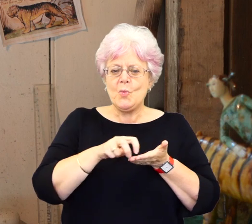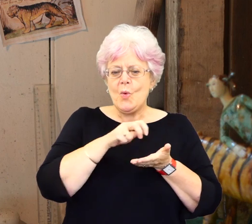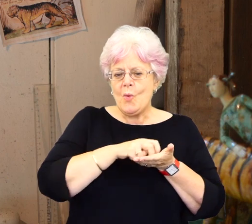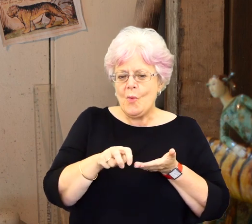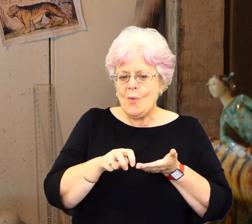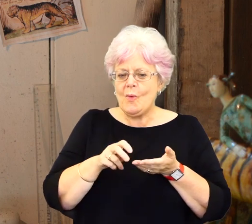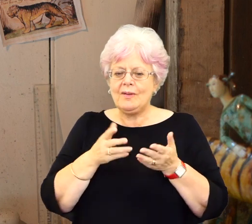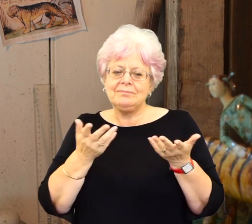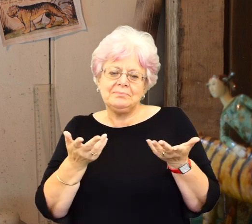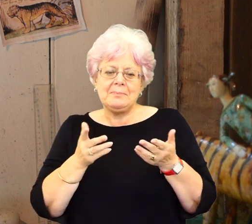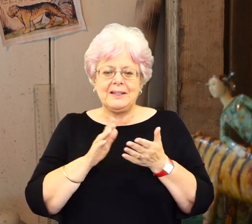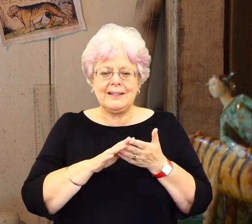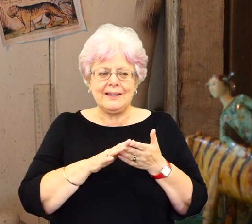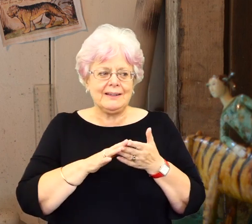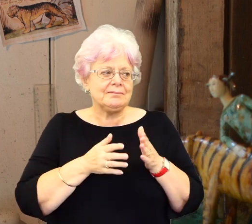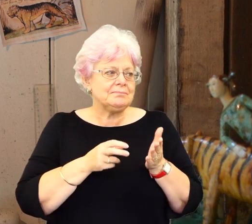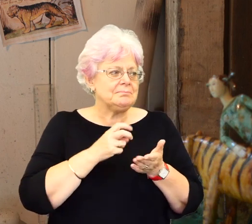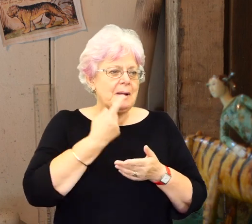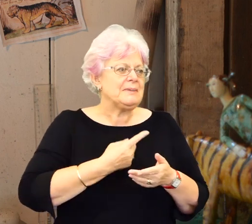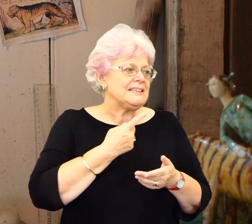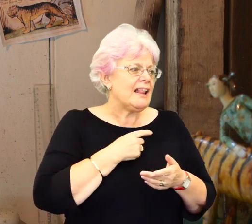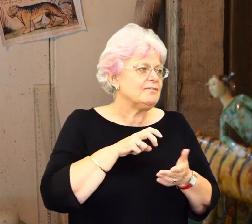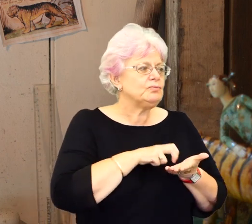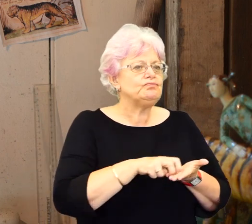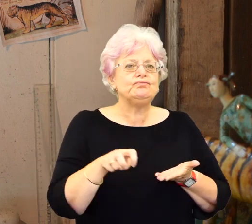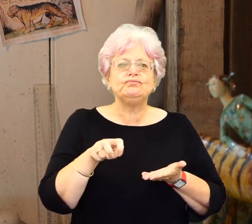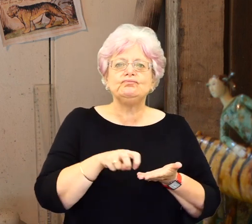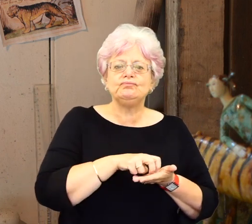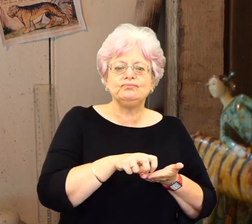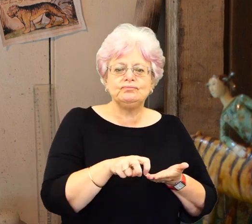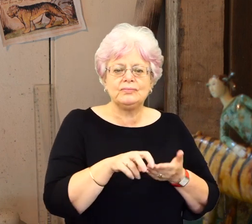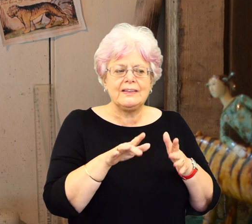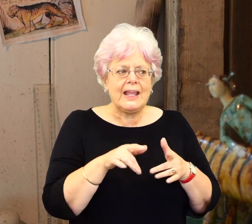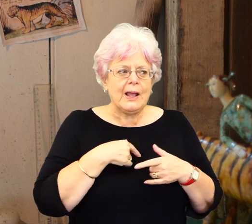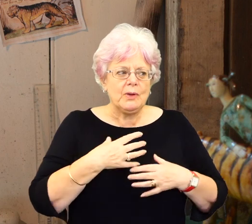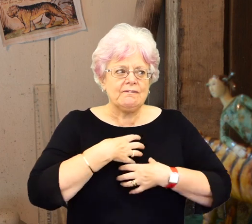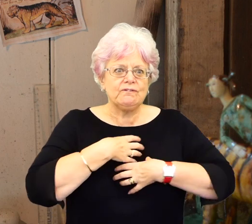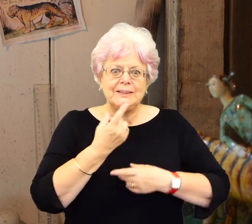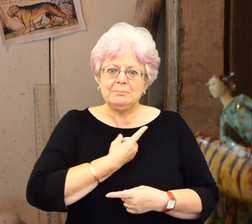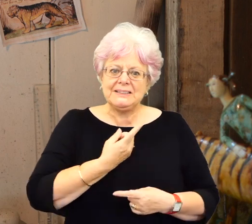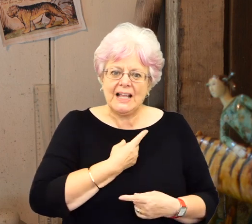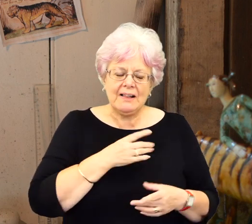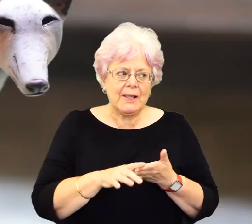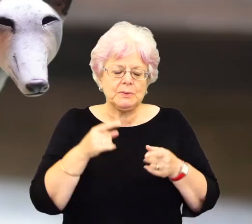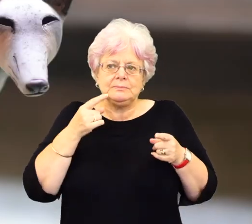for these events stories. I would go off on my own and scare myself sometimes. I would go off on a walk and say, there are wolves, yeah.